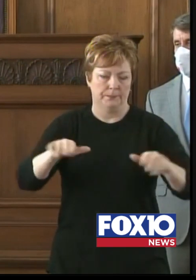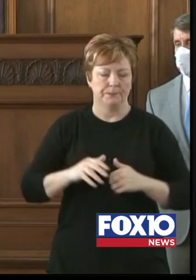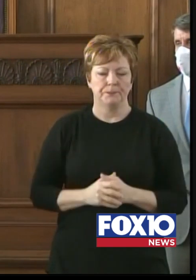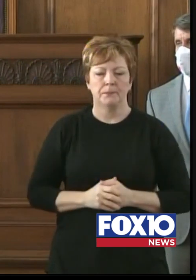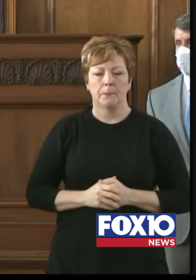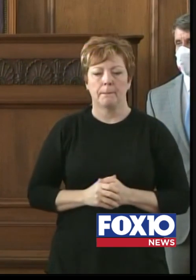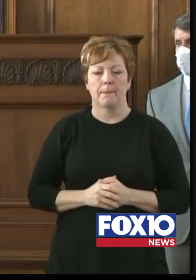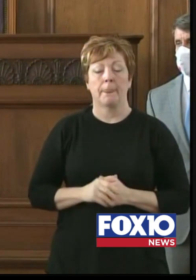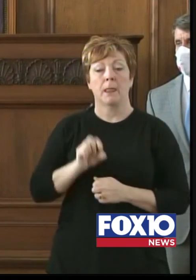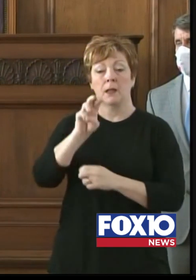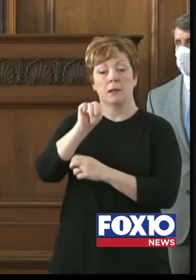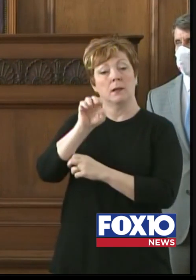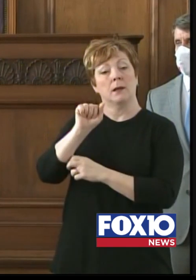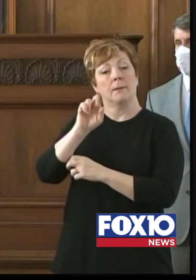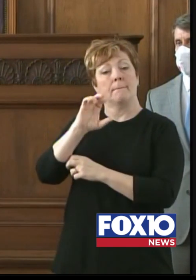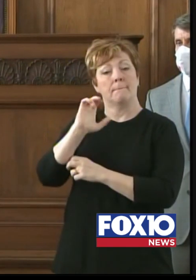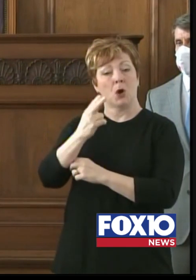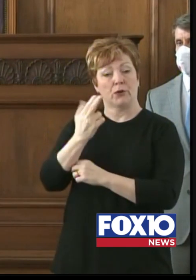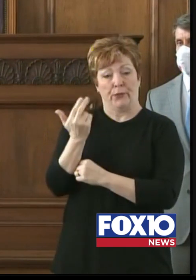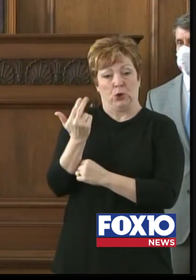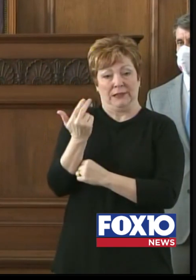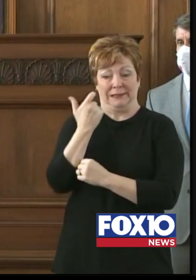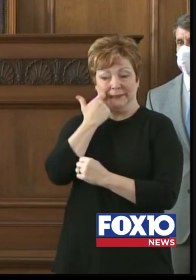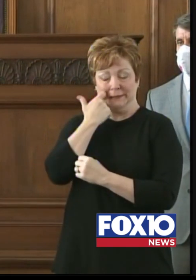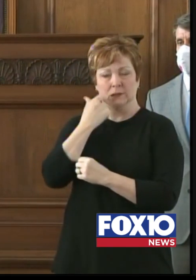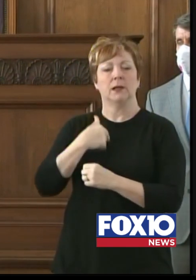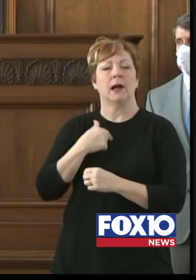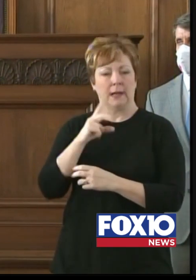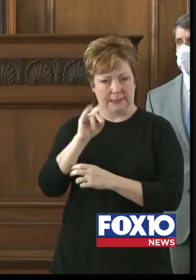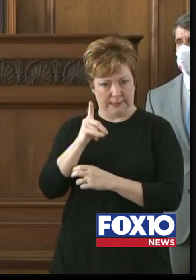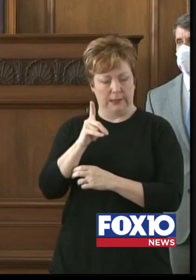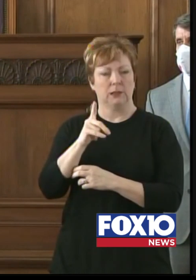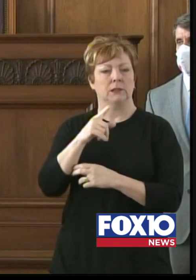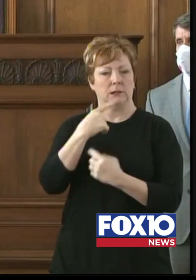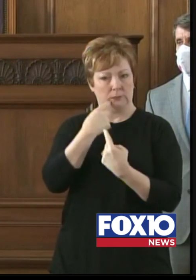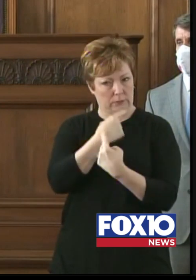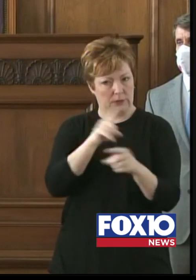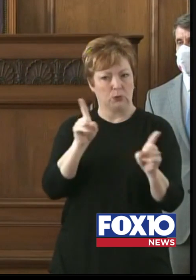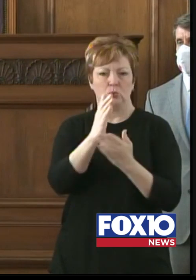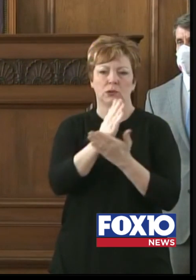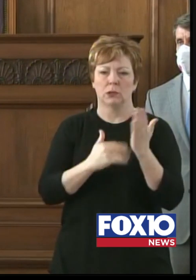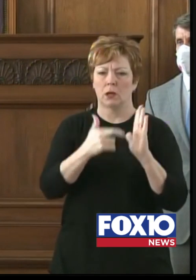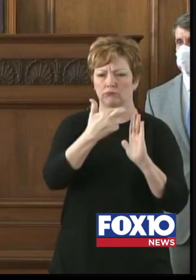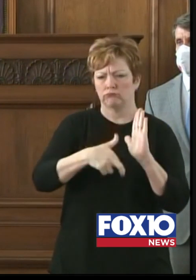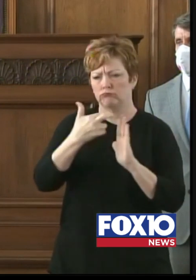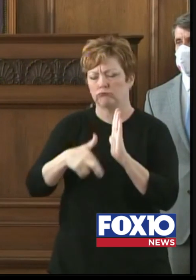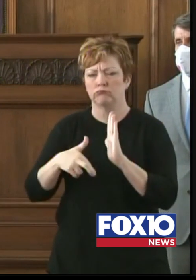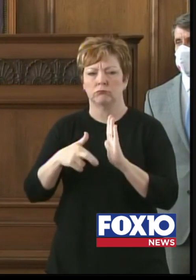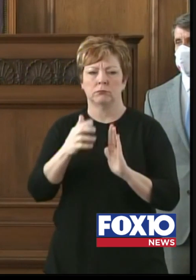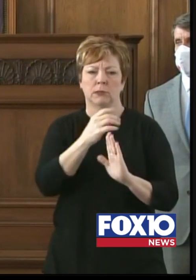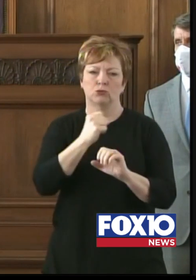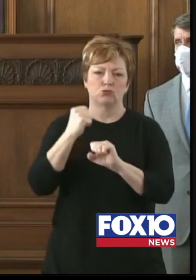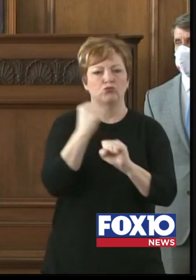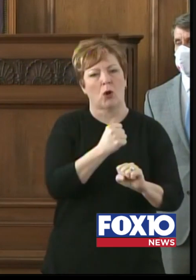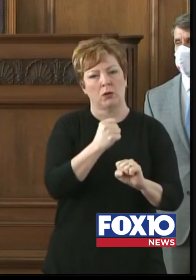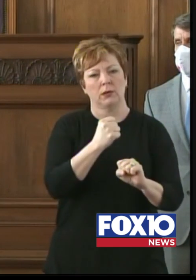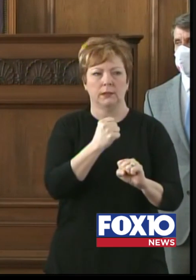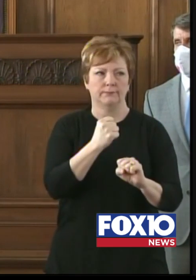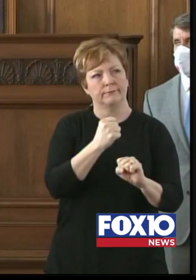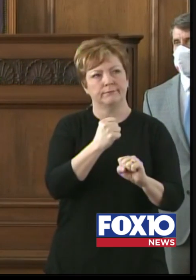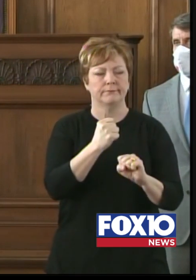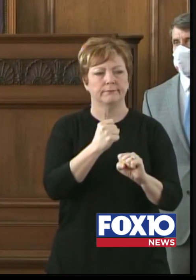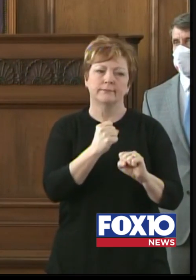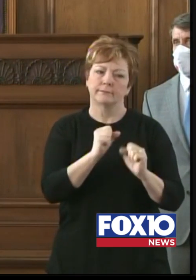On March 13th, I originally issued guidelines, strongly urged recommendations, you might